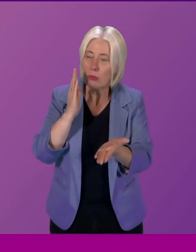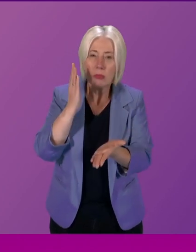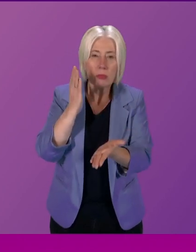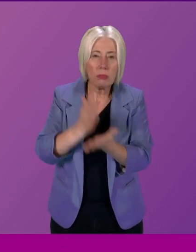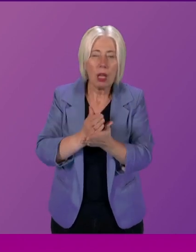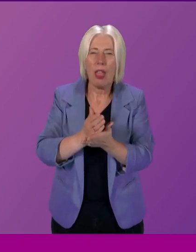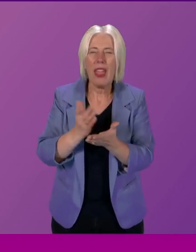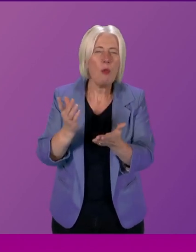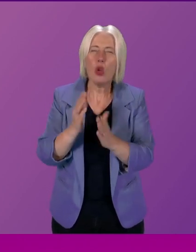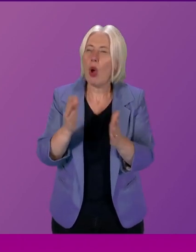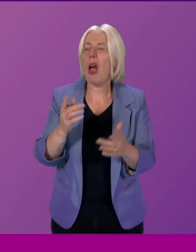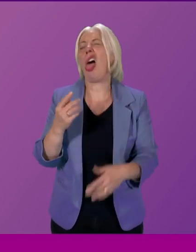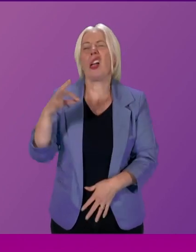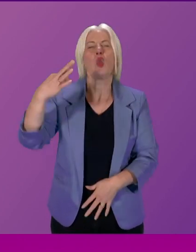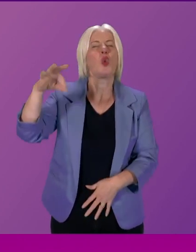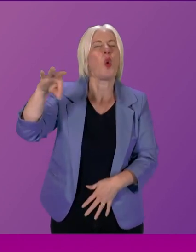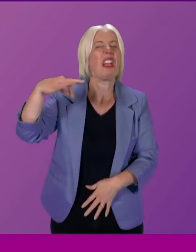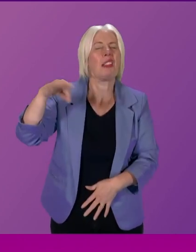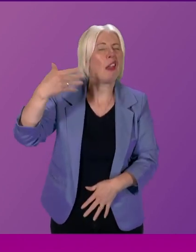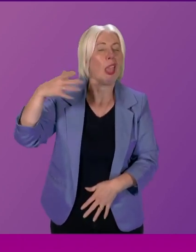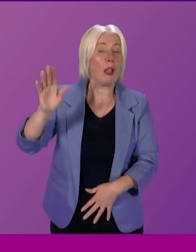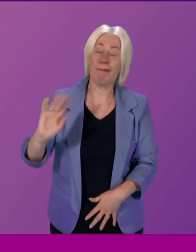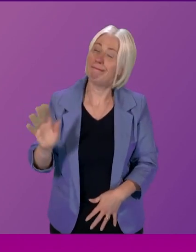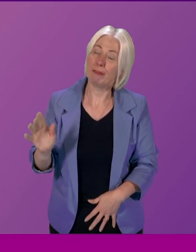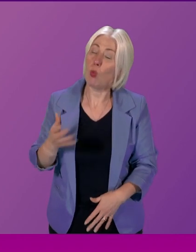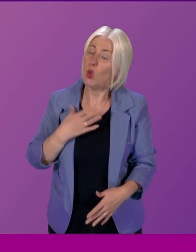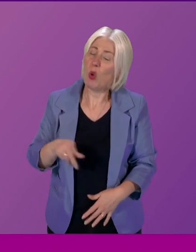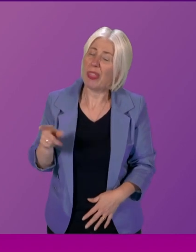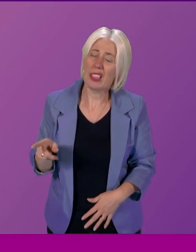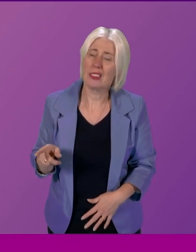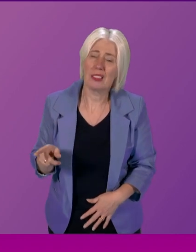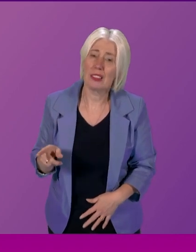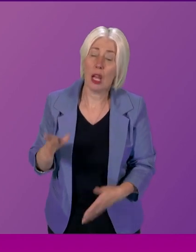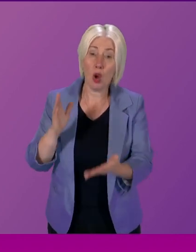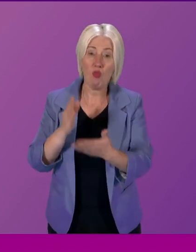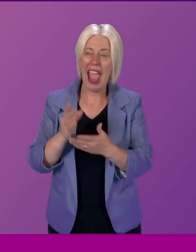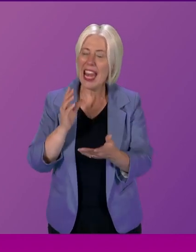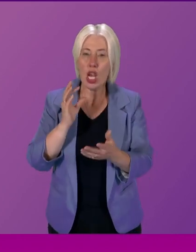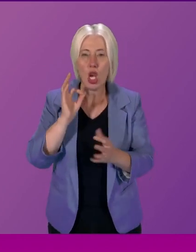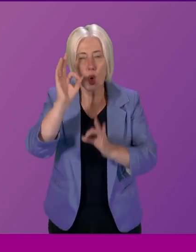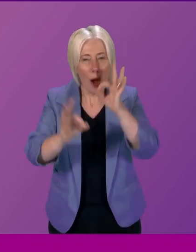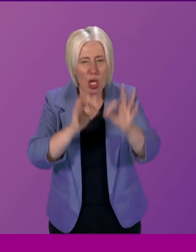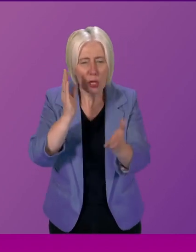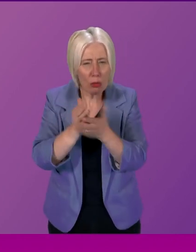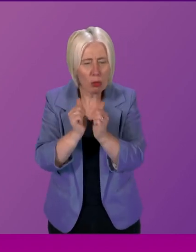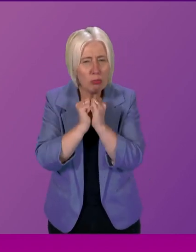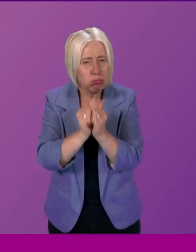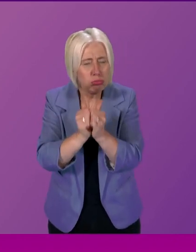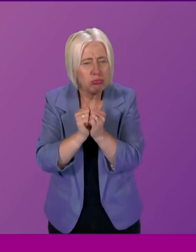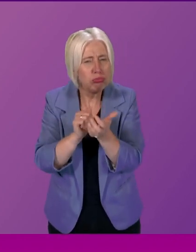don't become tokenistic I think John Mason made some contributions in that regard that actually questions are meaningful and participation is